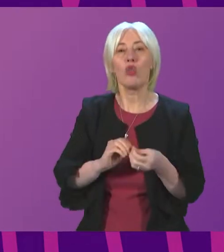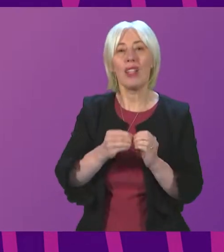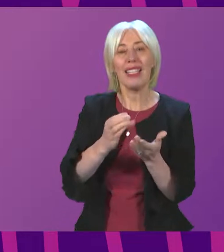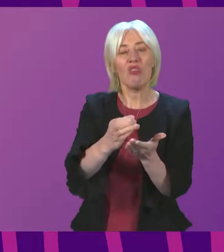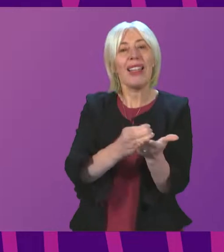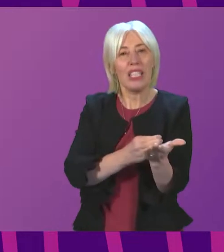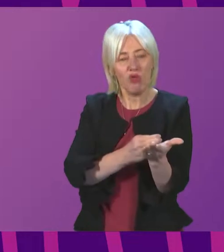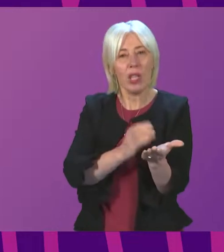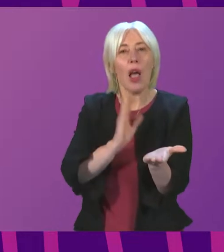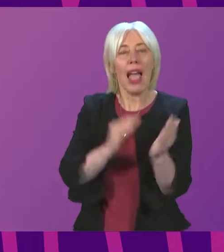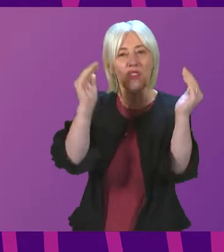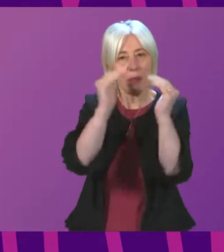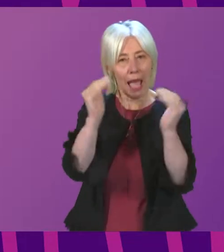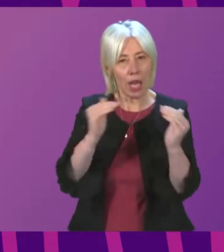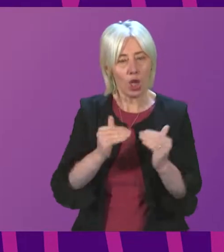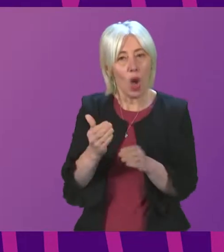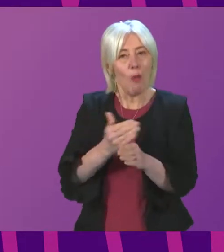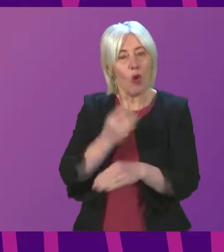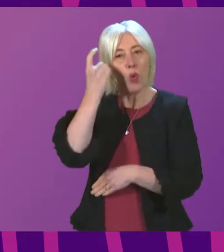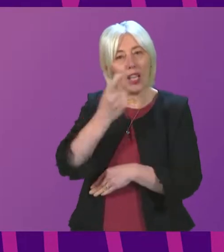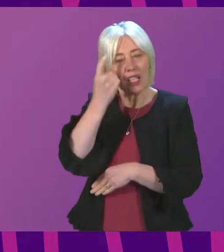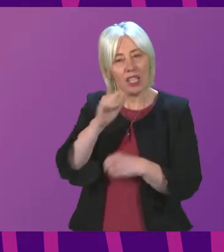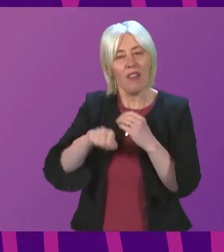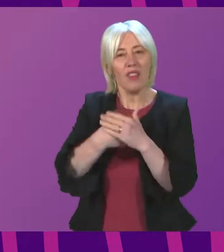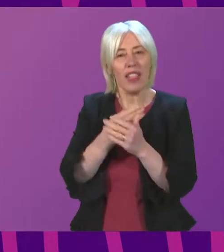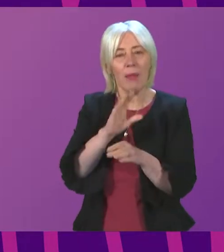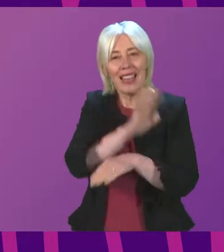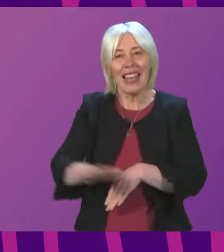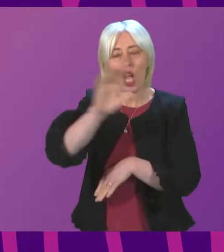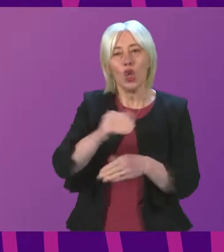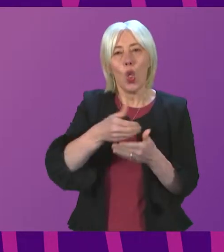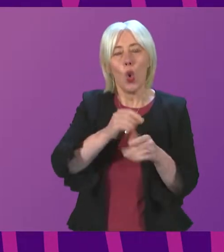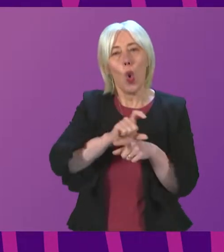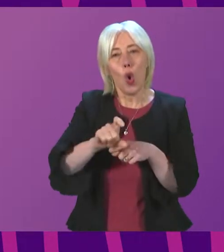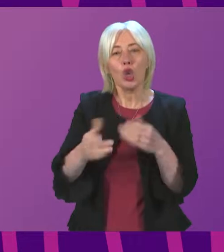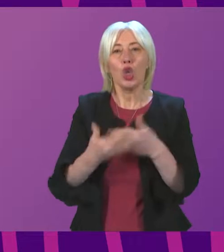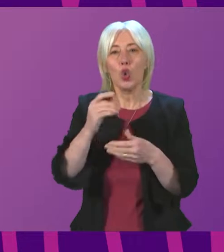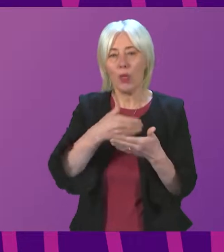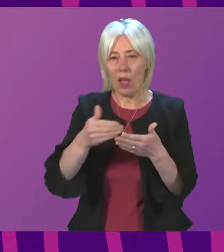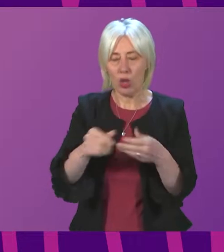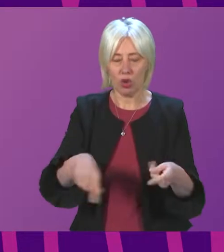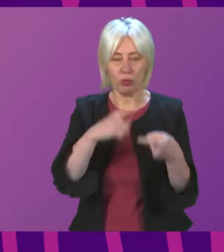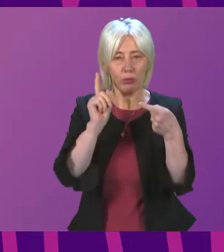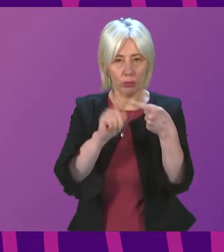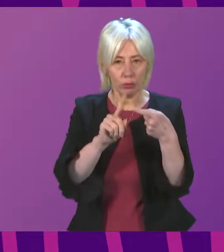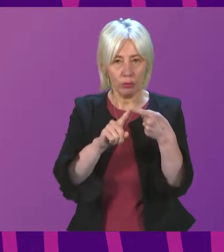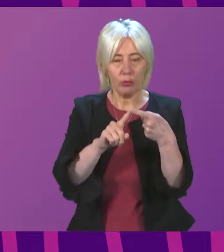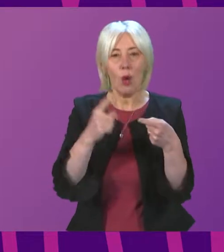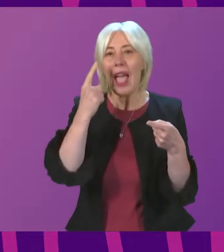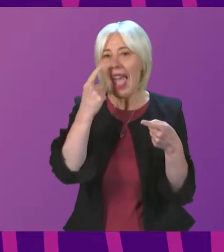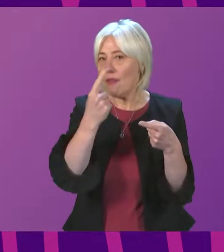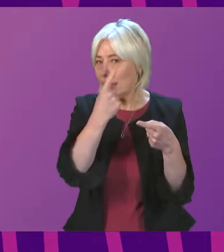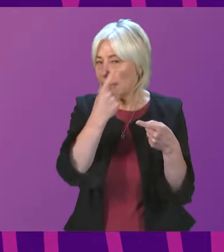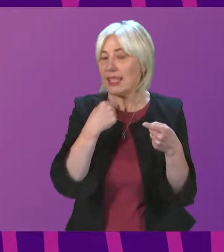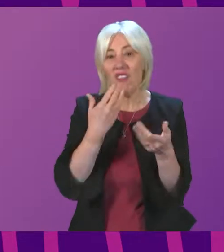which need to be met before considering developing national courses in a new language these are evidence